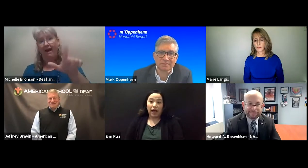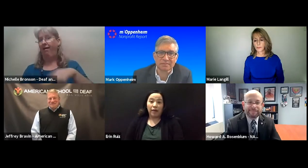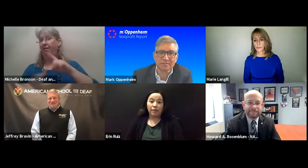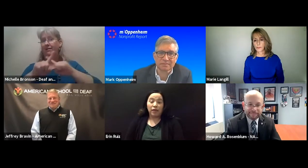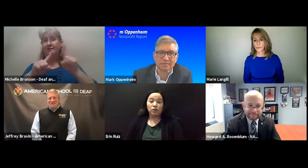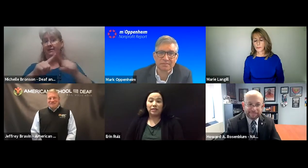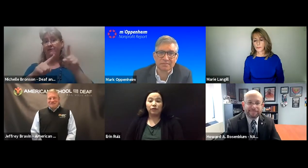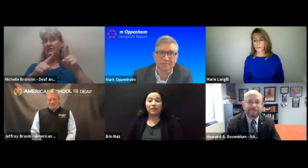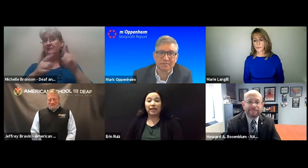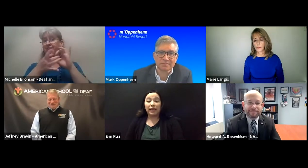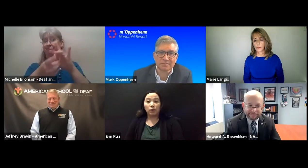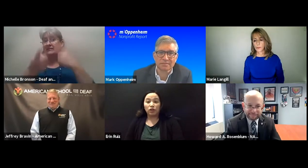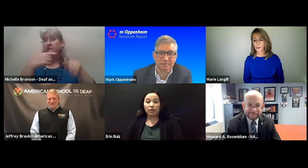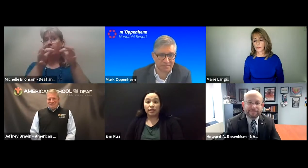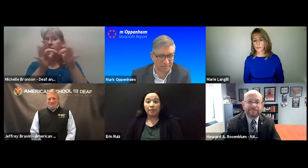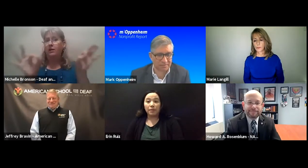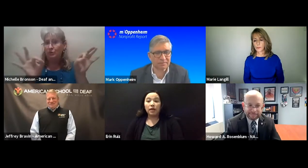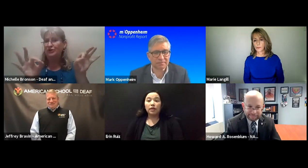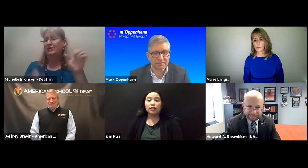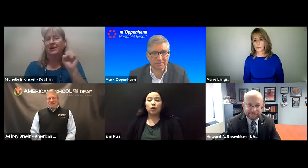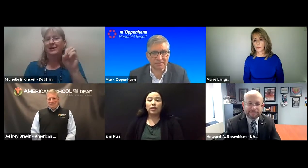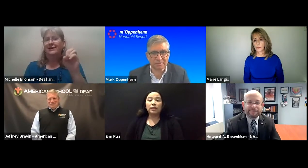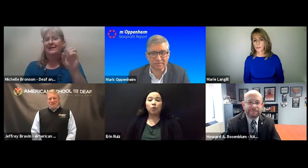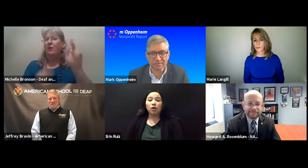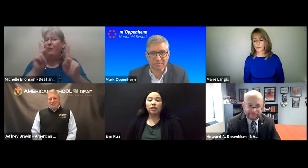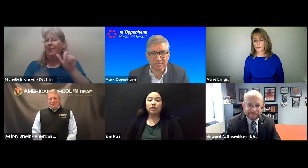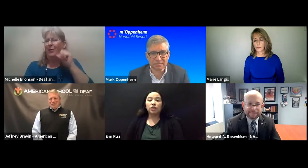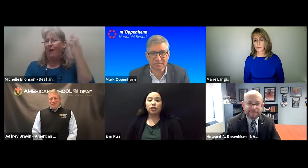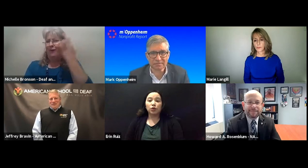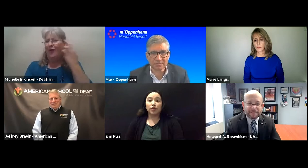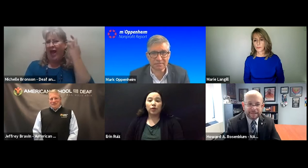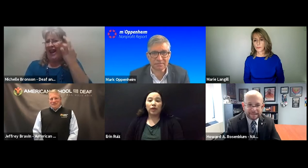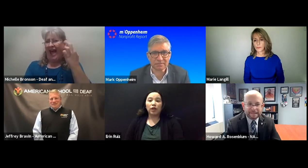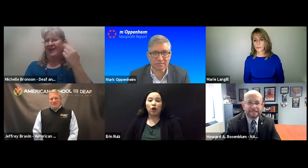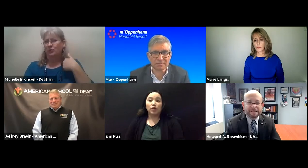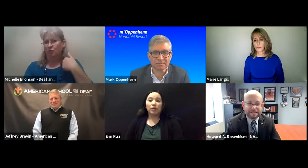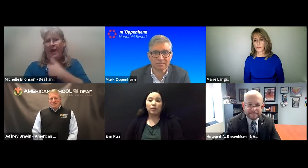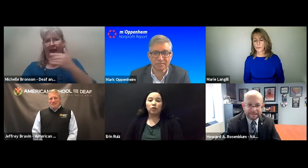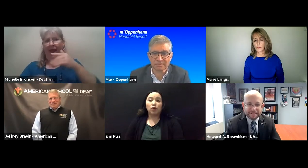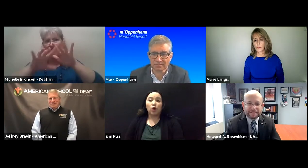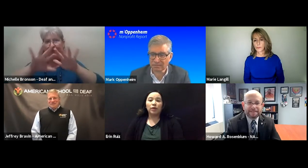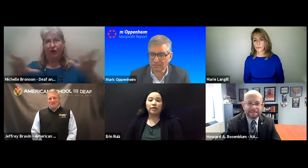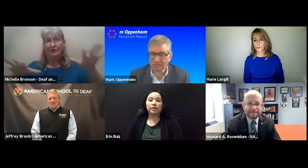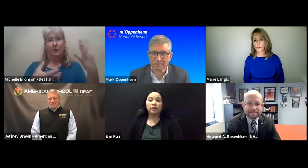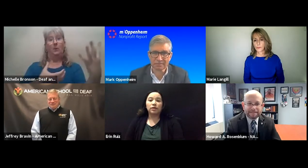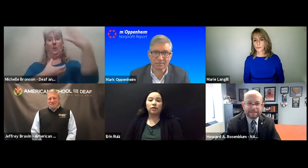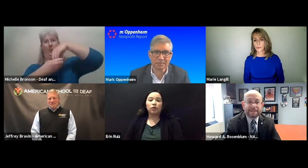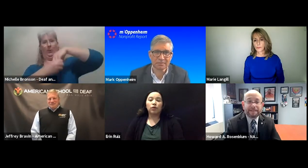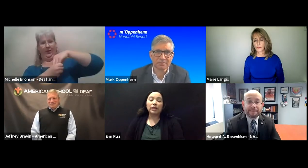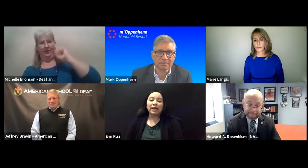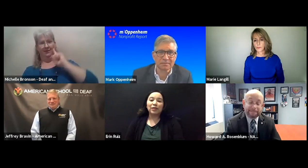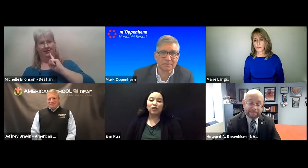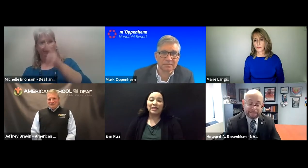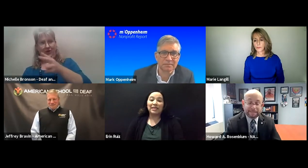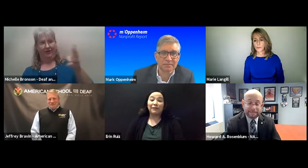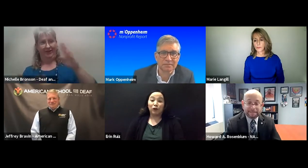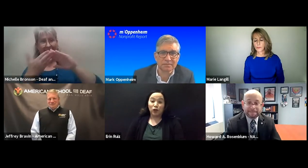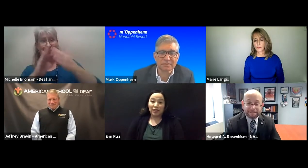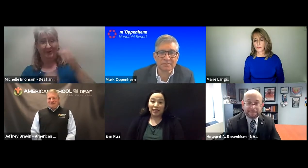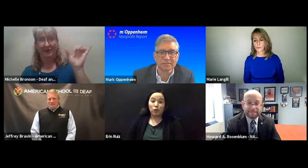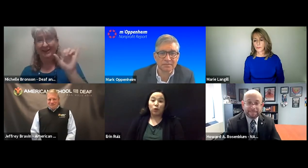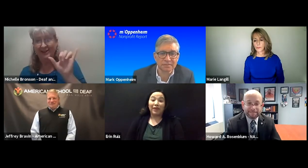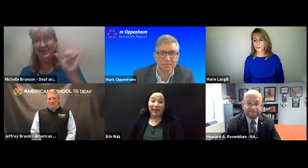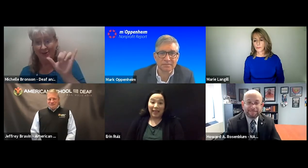America and may use a different sign language system. So it's important too, that we know that people don't always realize that there is